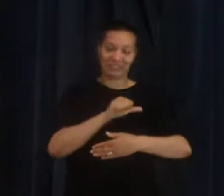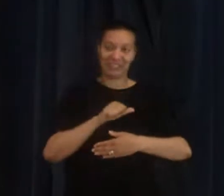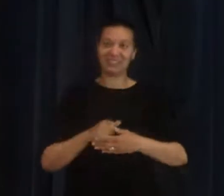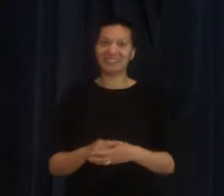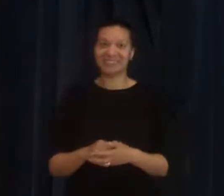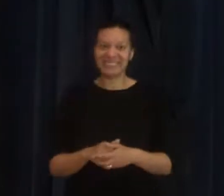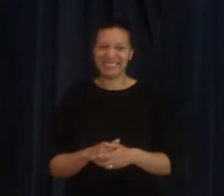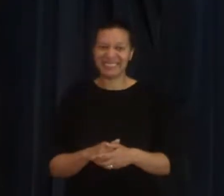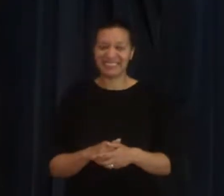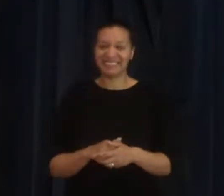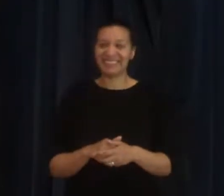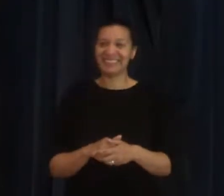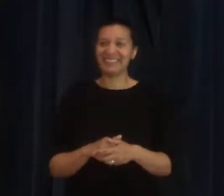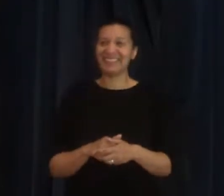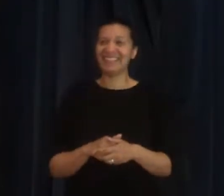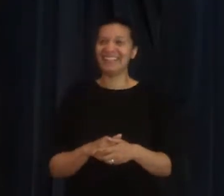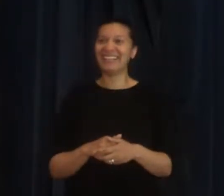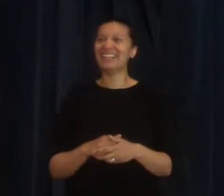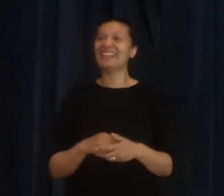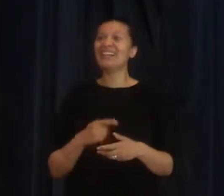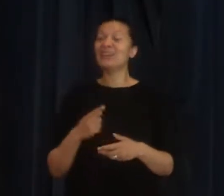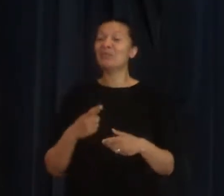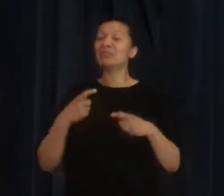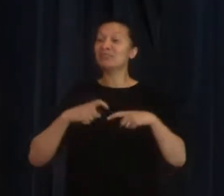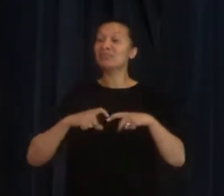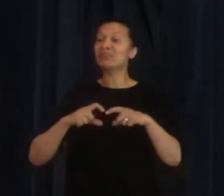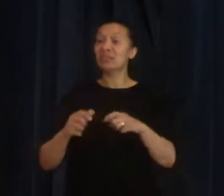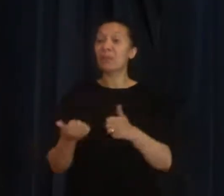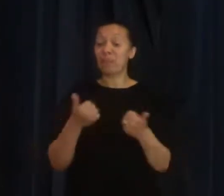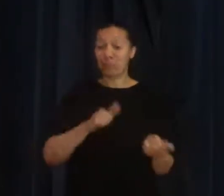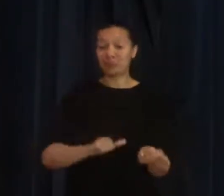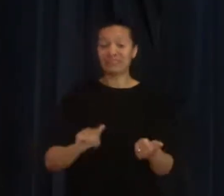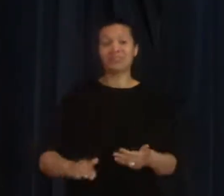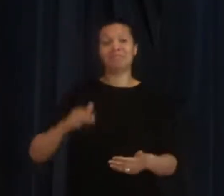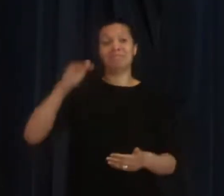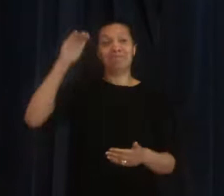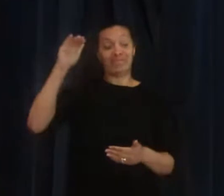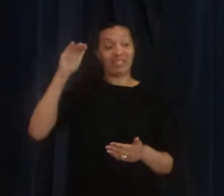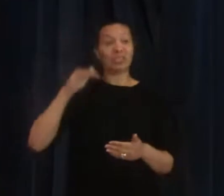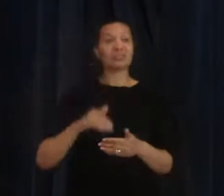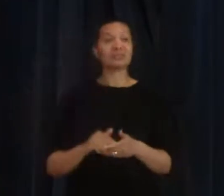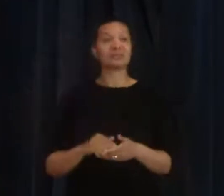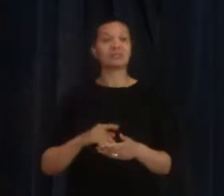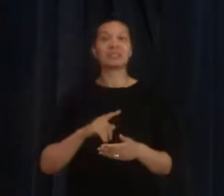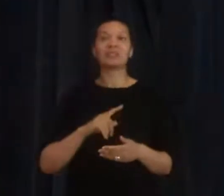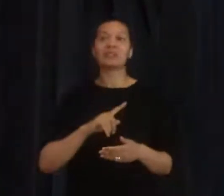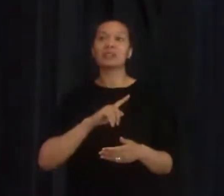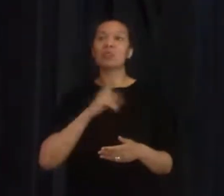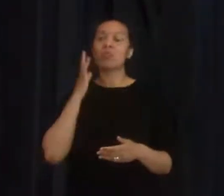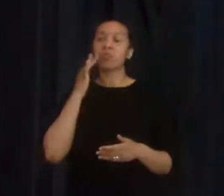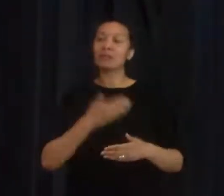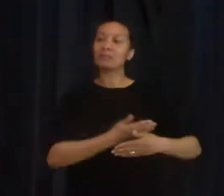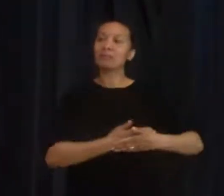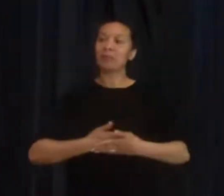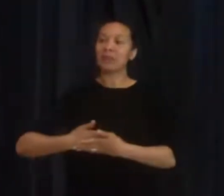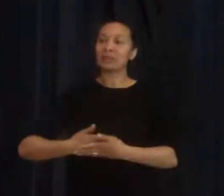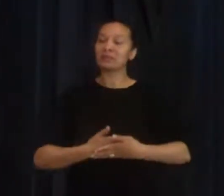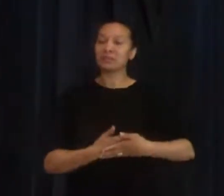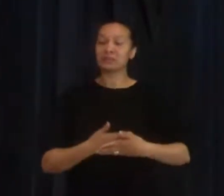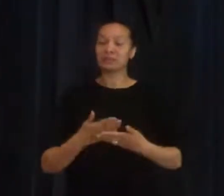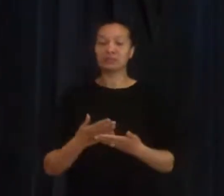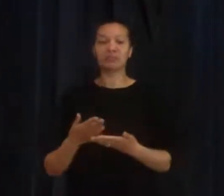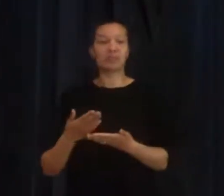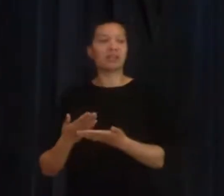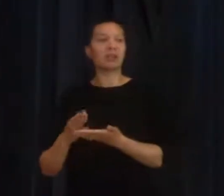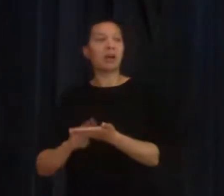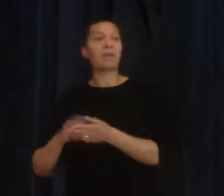we would still baptise you now, because that was a choice that your parents, whoever was caring for you, made.